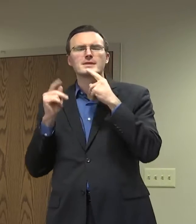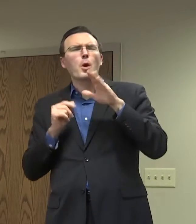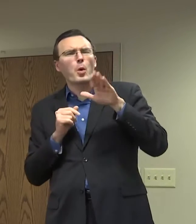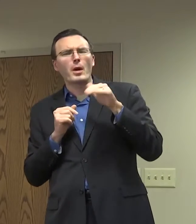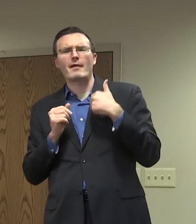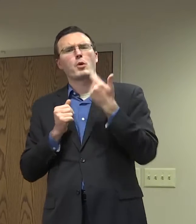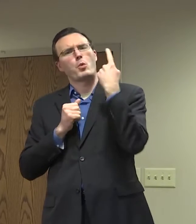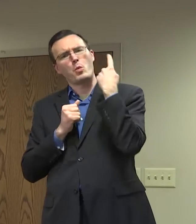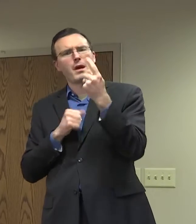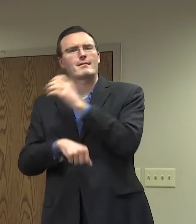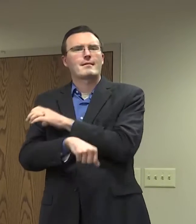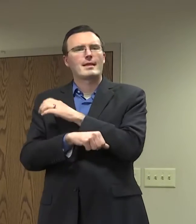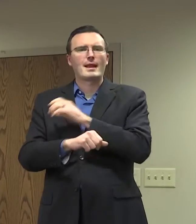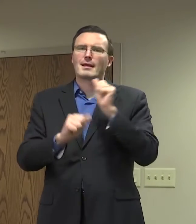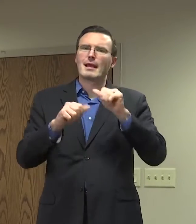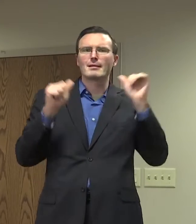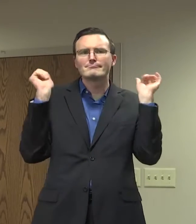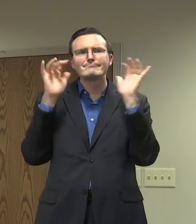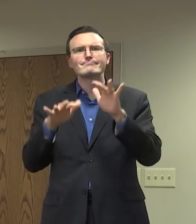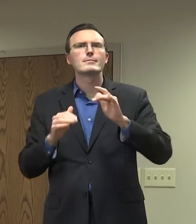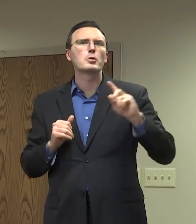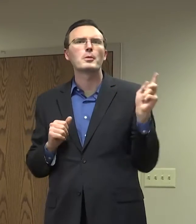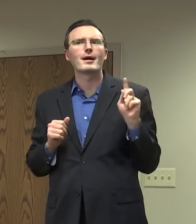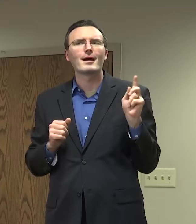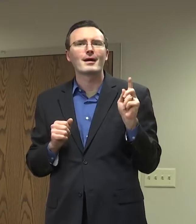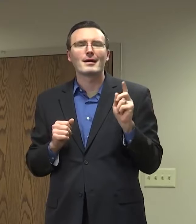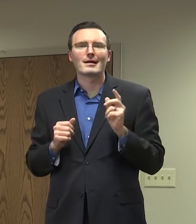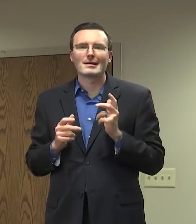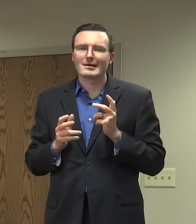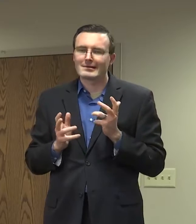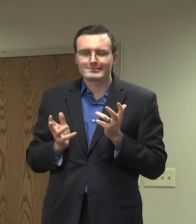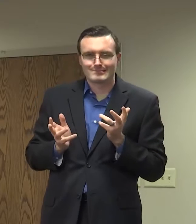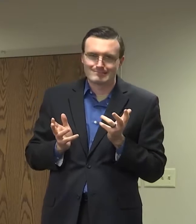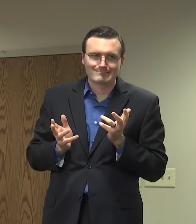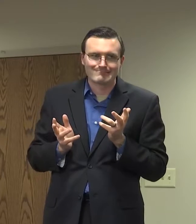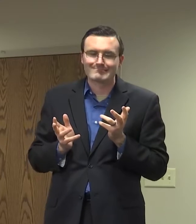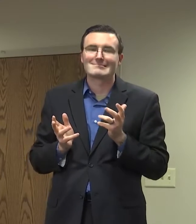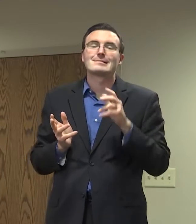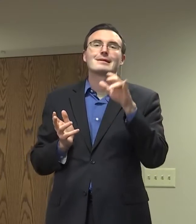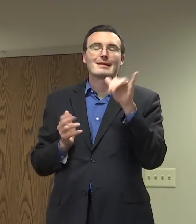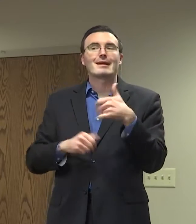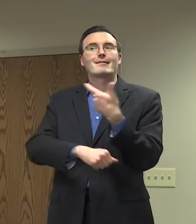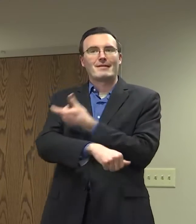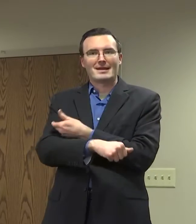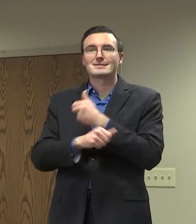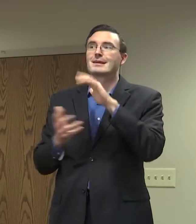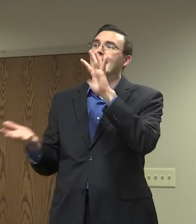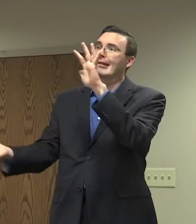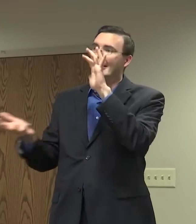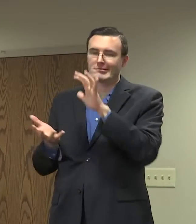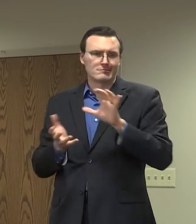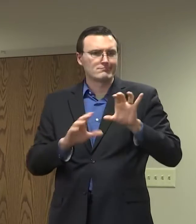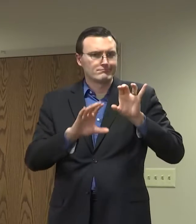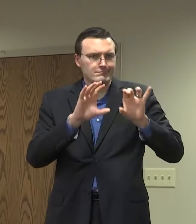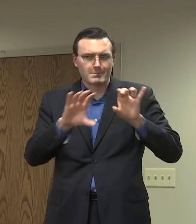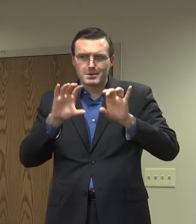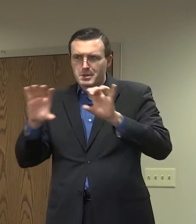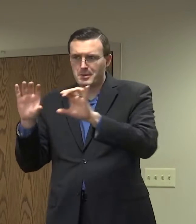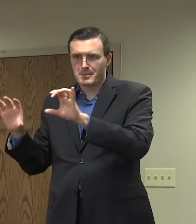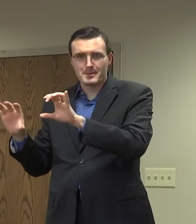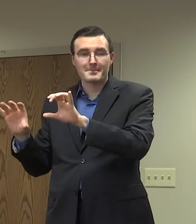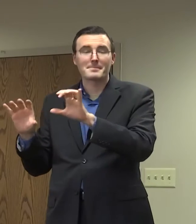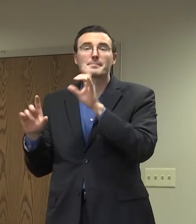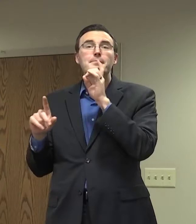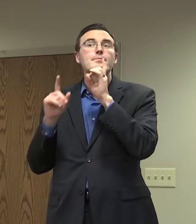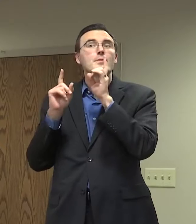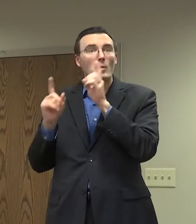clinic we can all go to? Well, our vaccines are spread out through all these different providers to effectively provide the vaccination